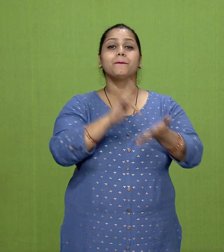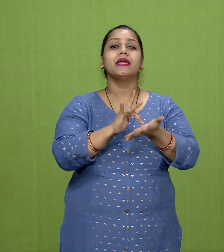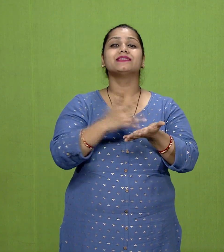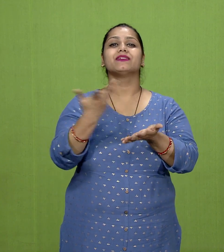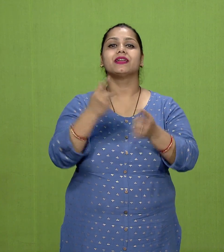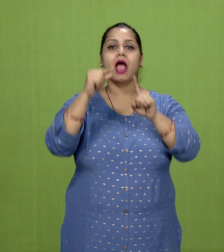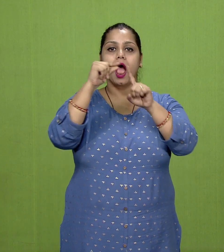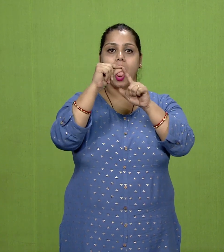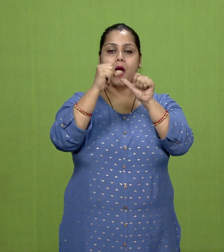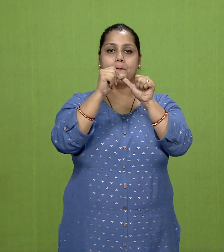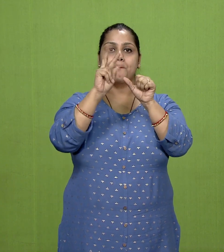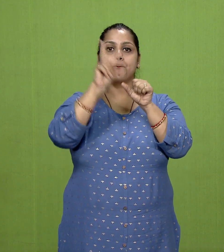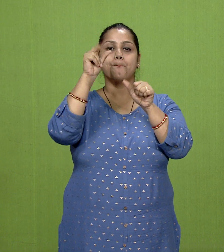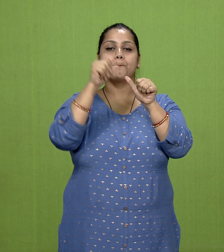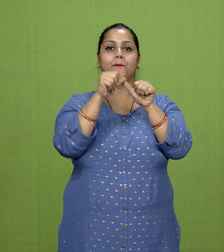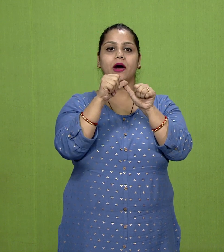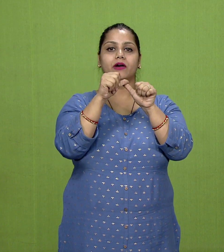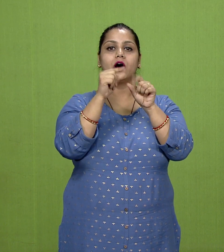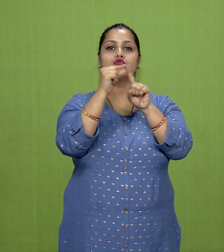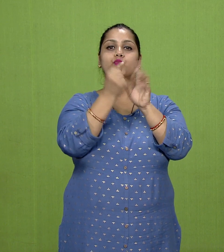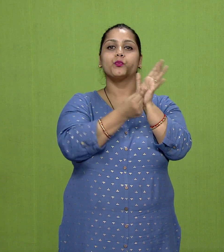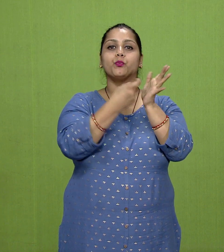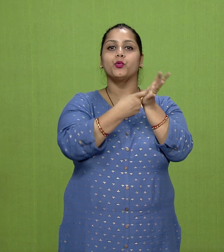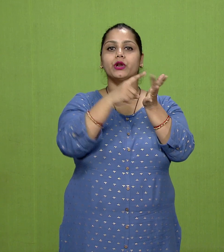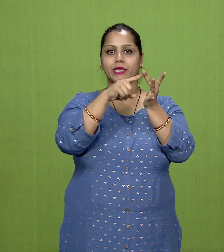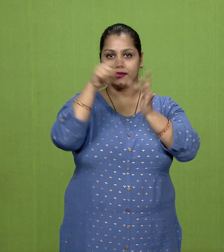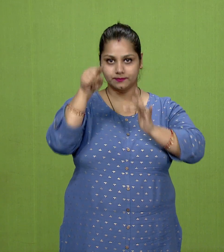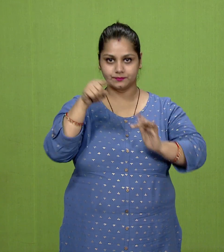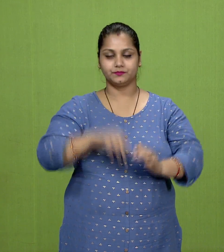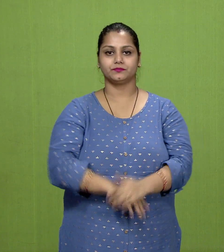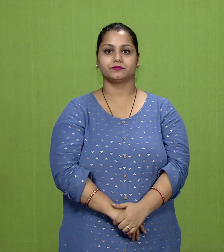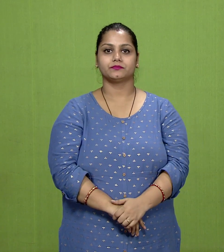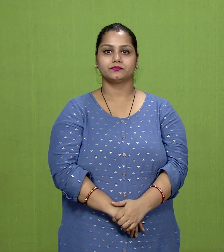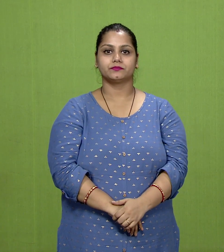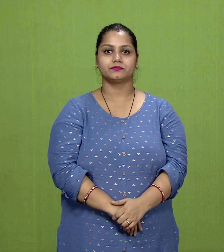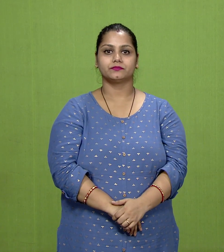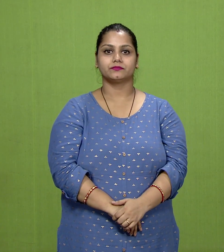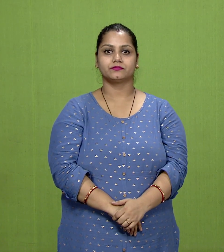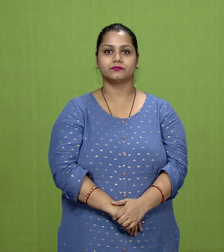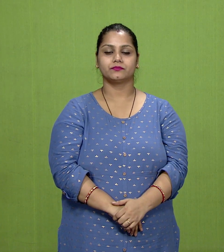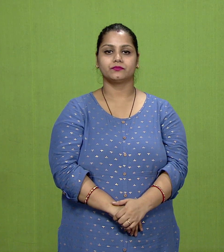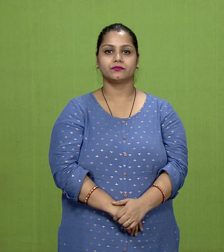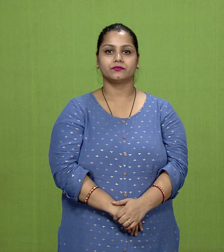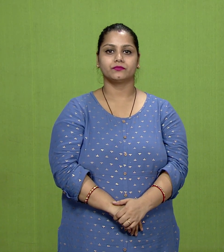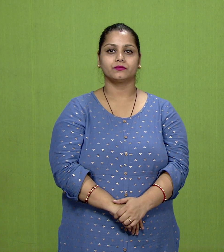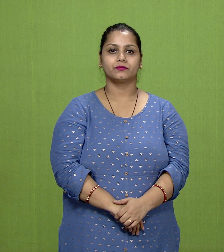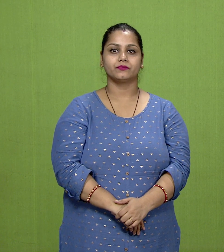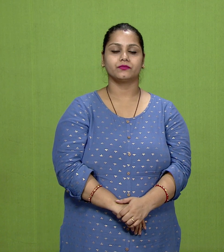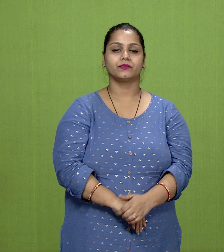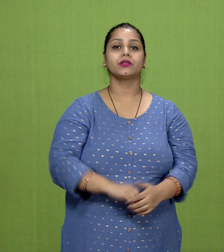in 468